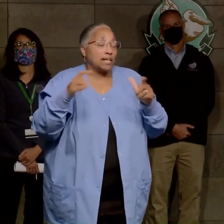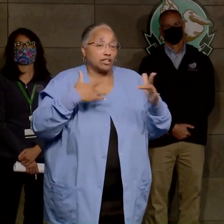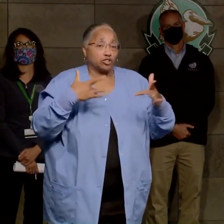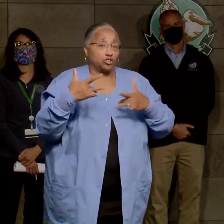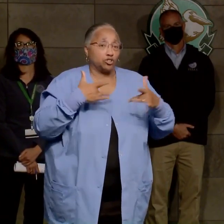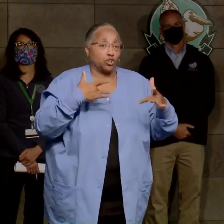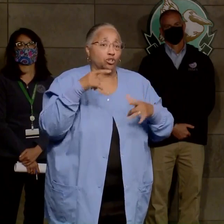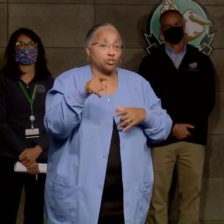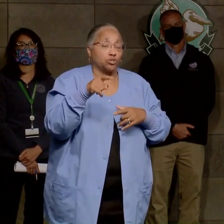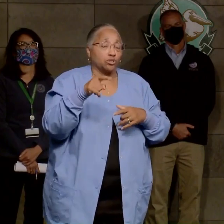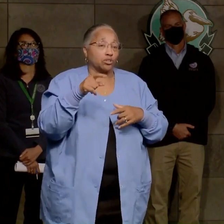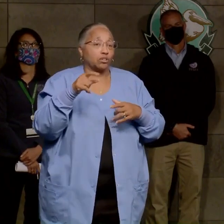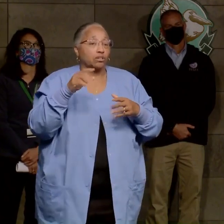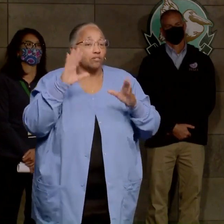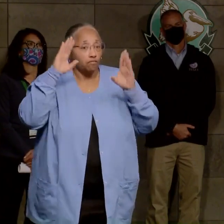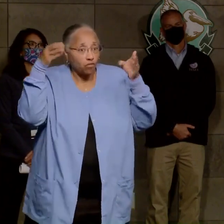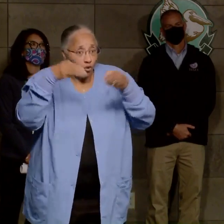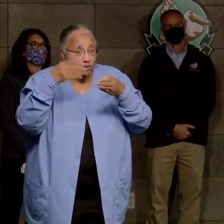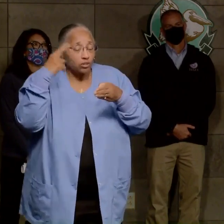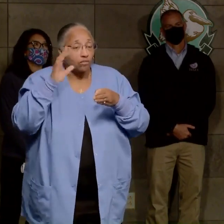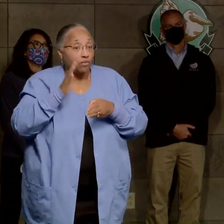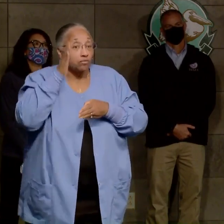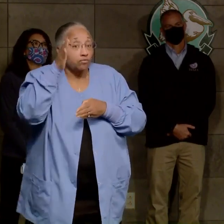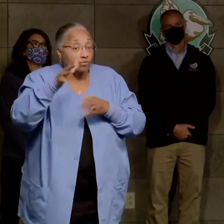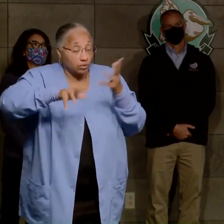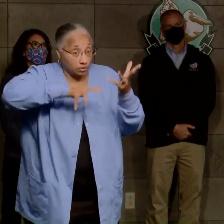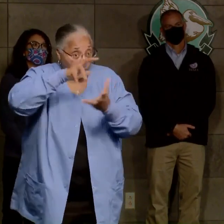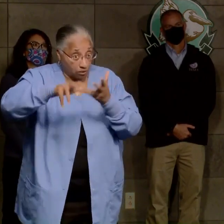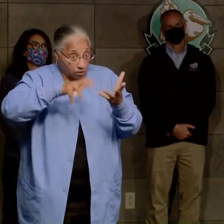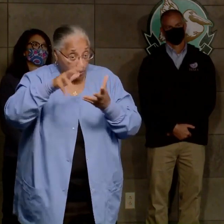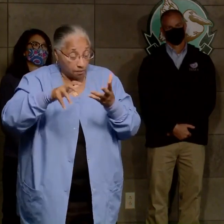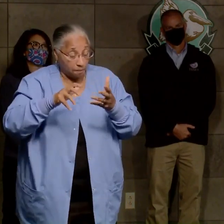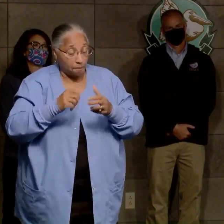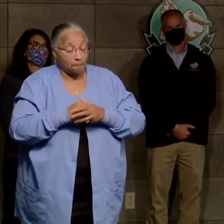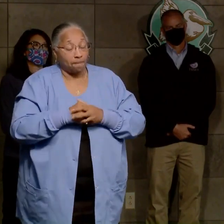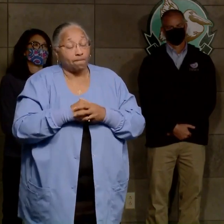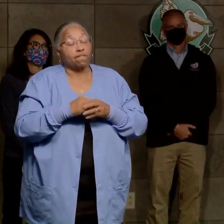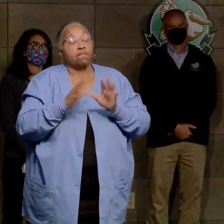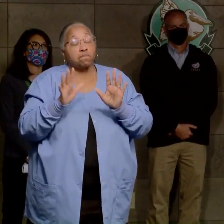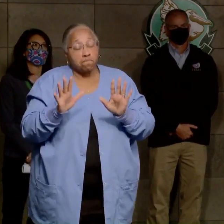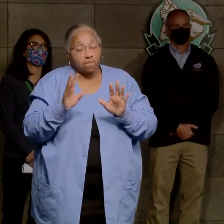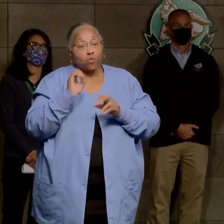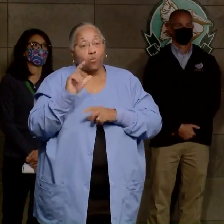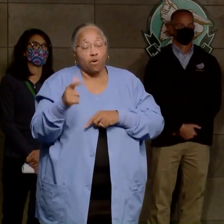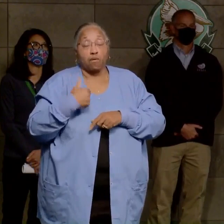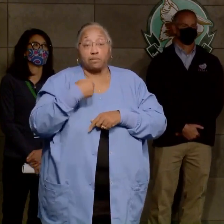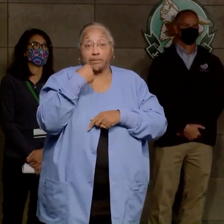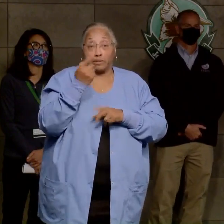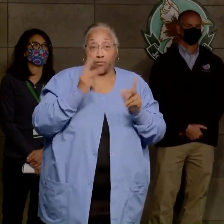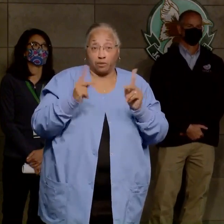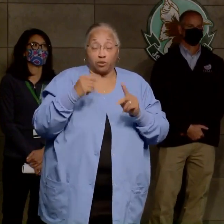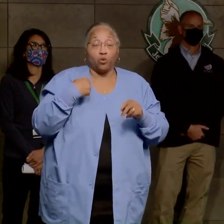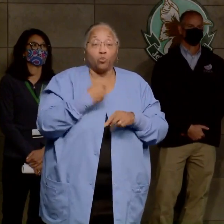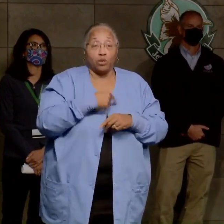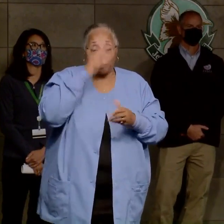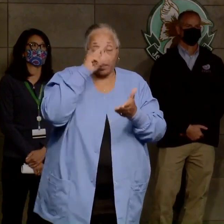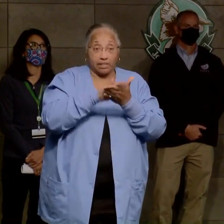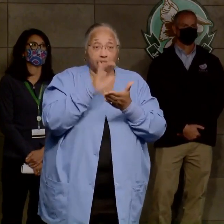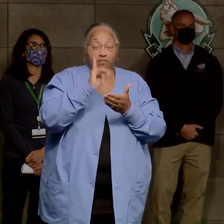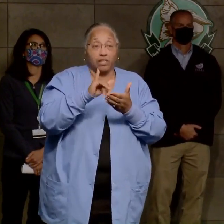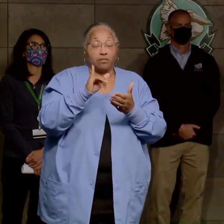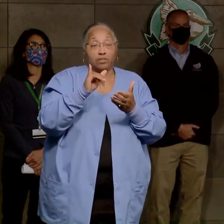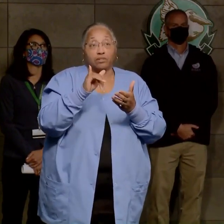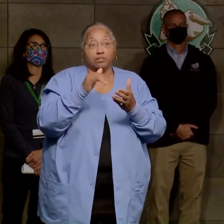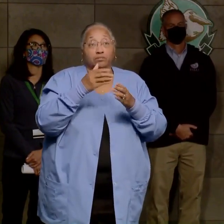focused on in future storms? Well, one thing I want to tell people is we believe that the storm surge exceeded 10 feet at the